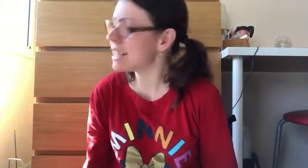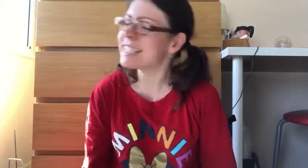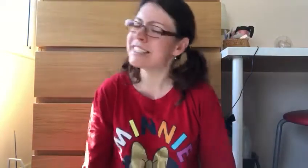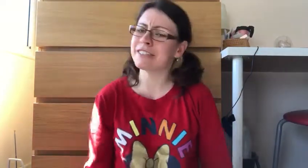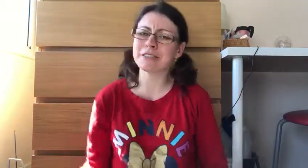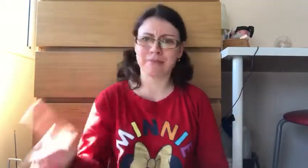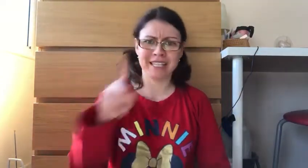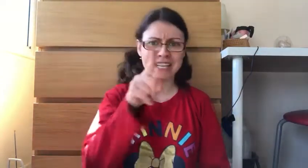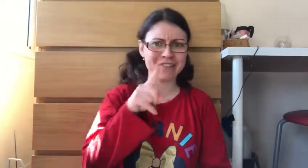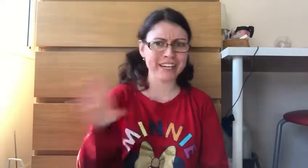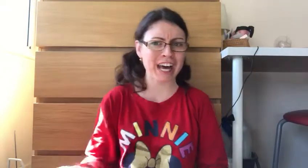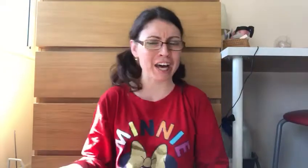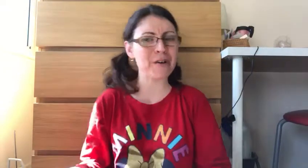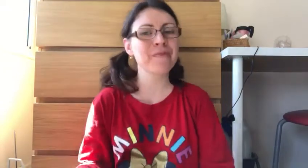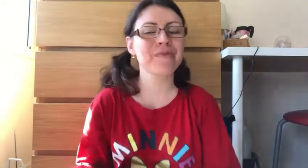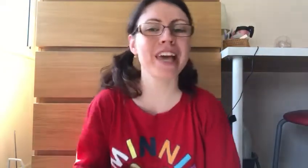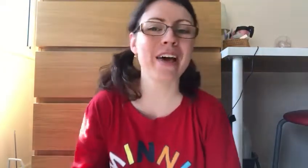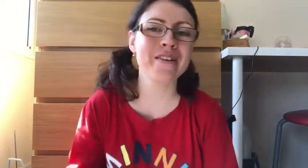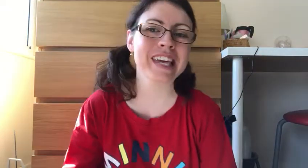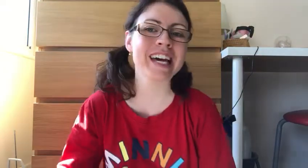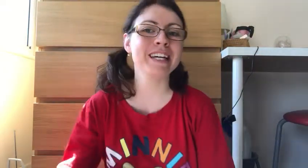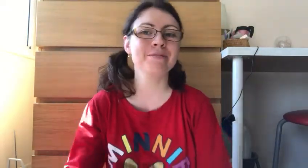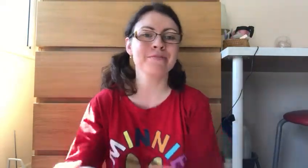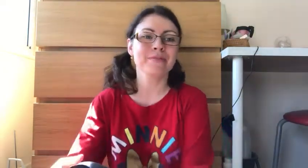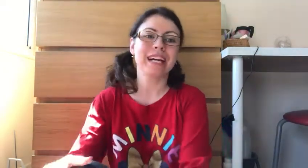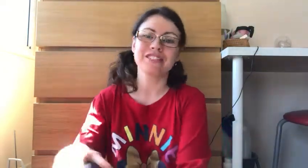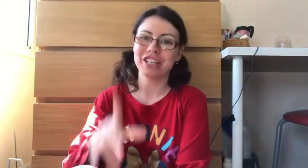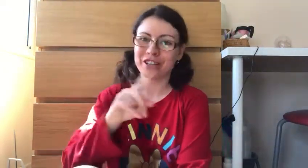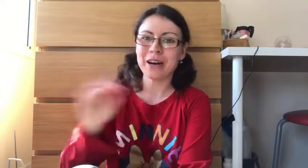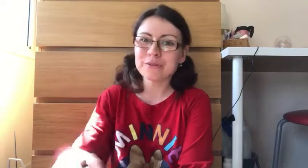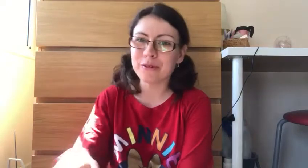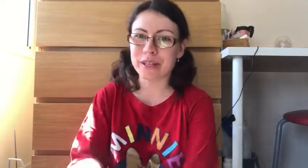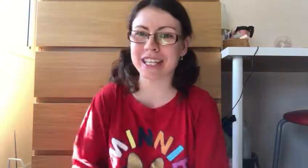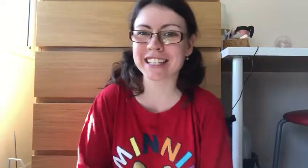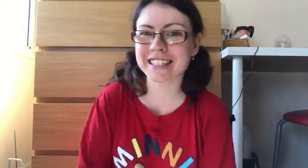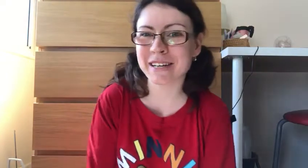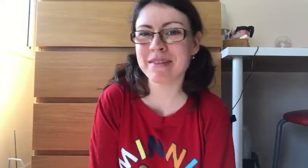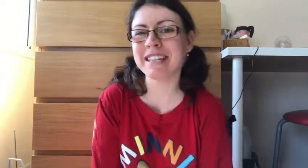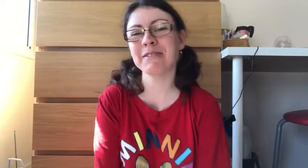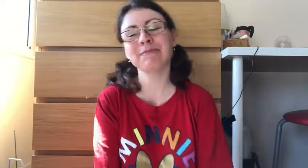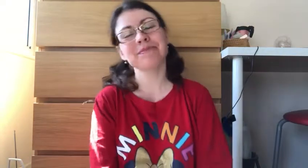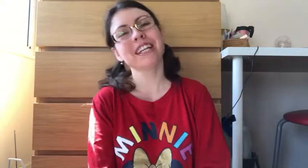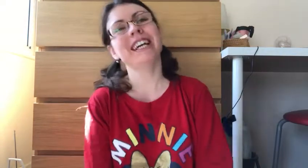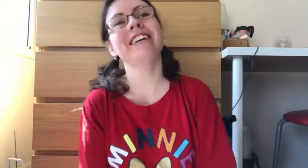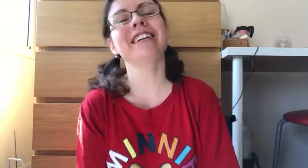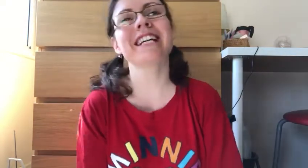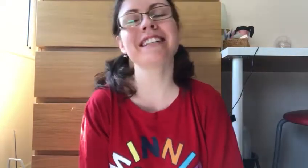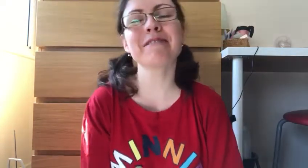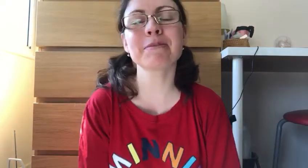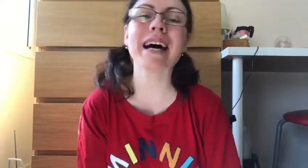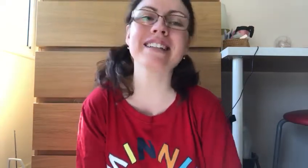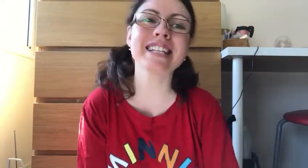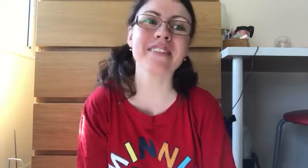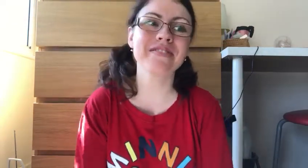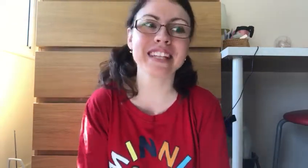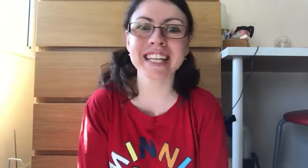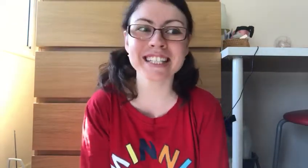and turtles, please have a go. Okay I'll check you out when we next time meet. Okay so that was panda. The next